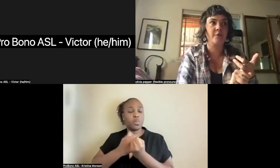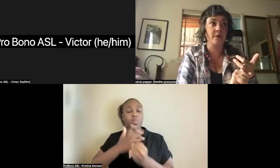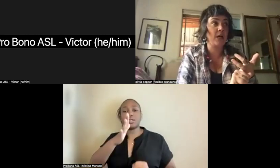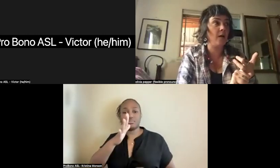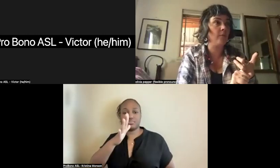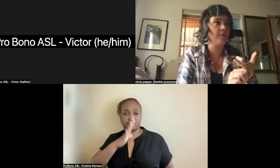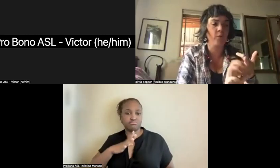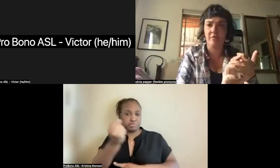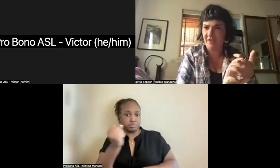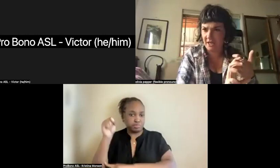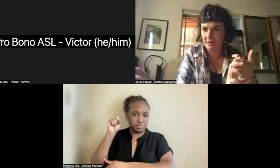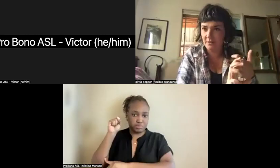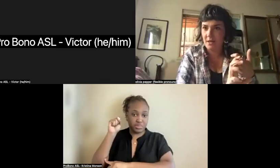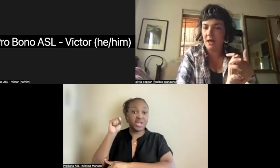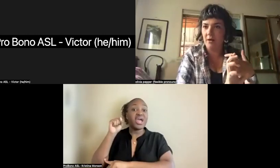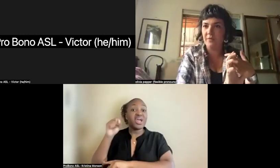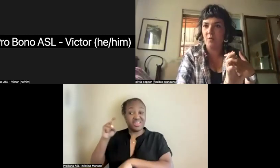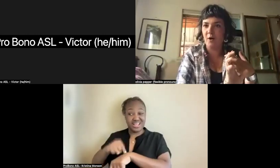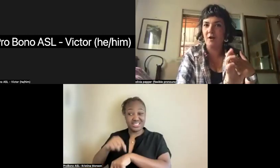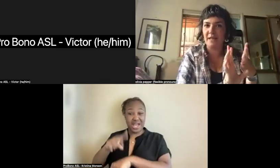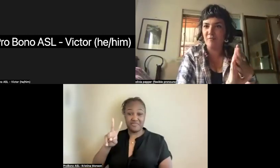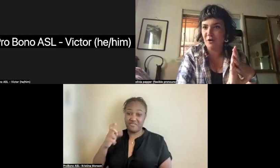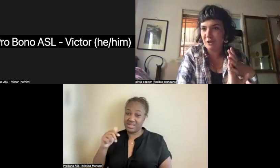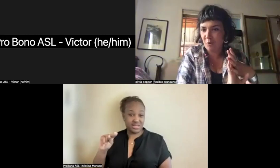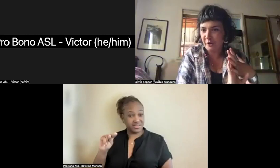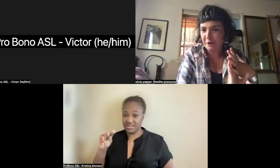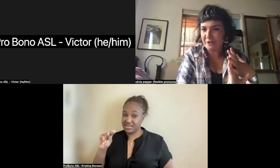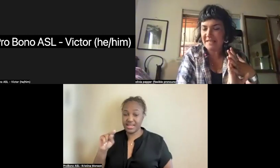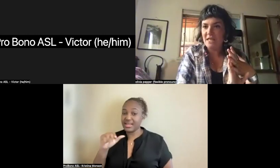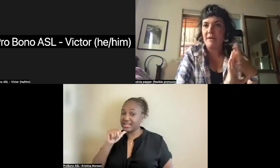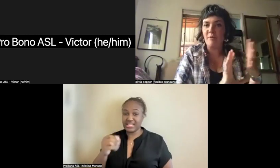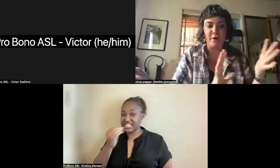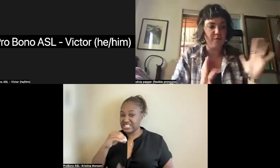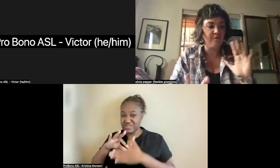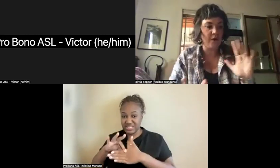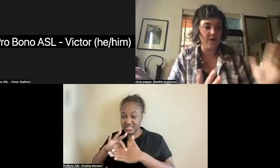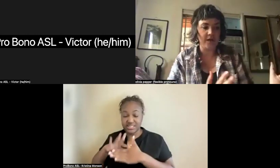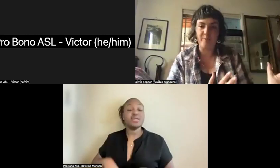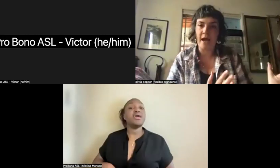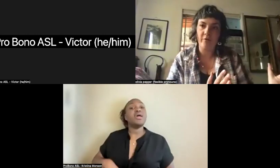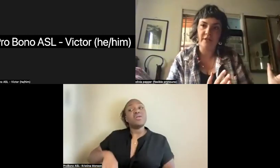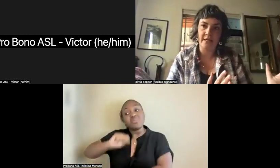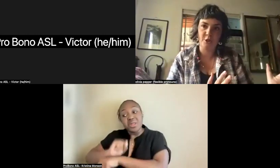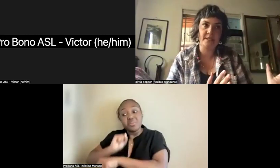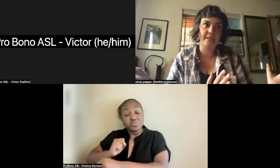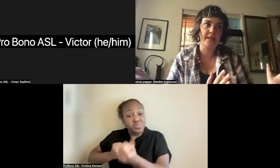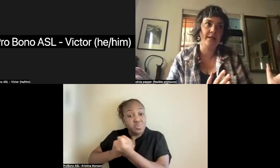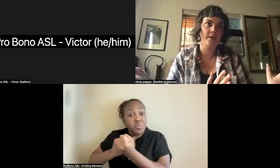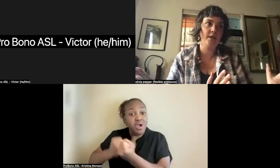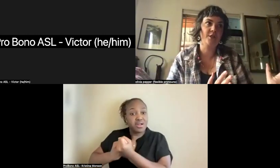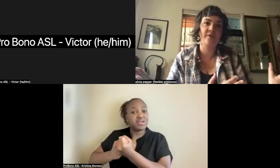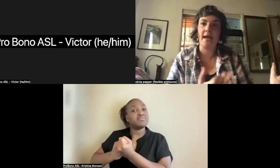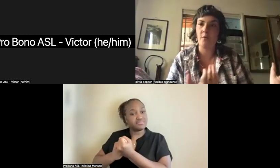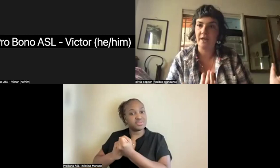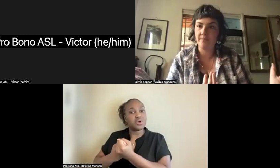for the time, they were vegan. They were labor supporters. They were very kind of powerfully interested in